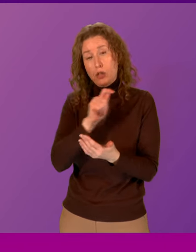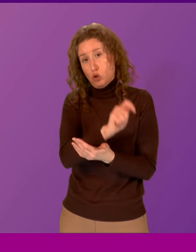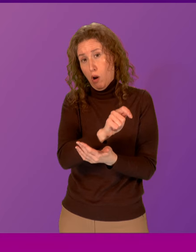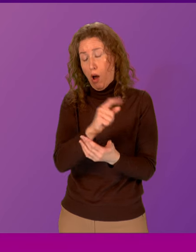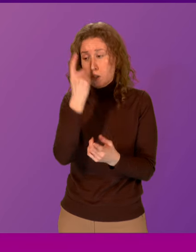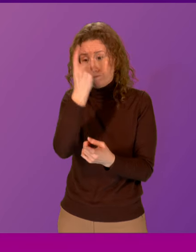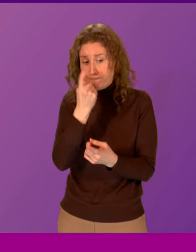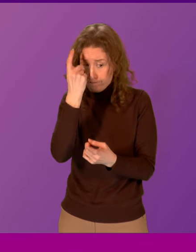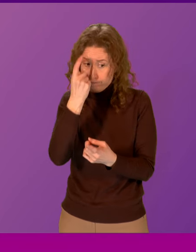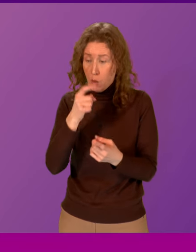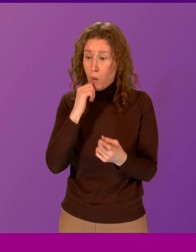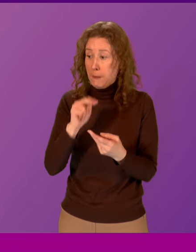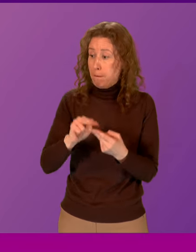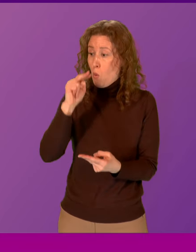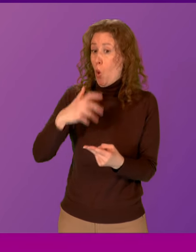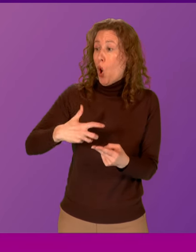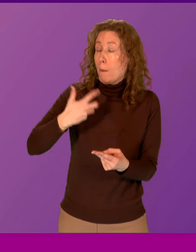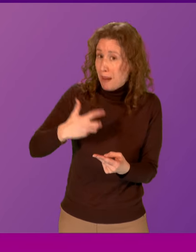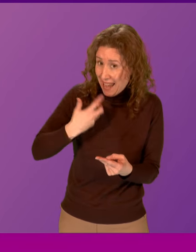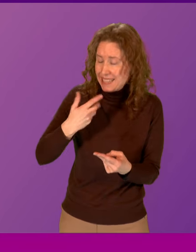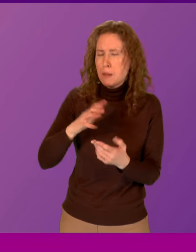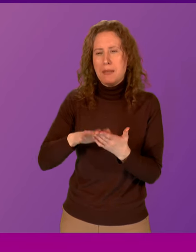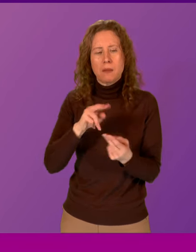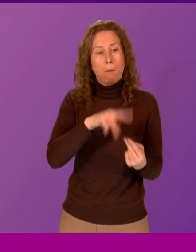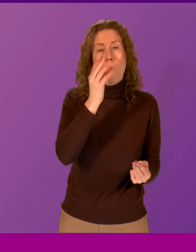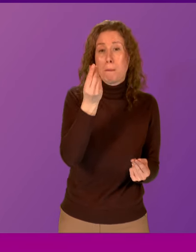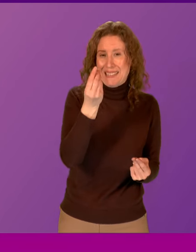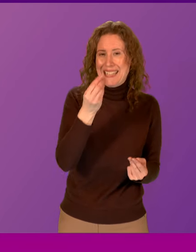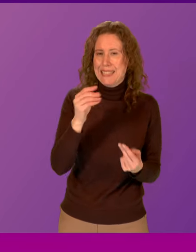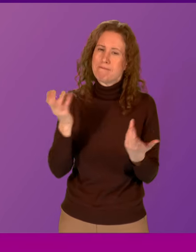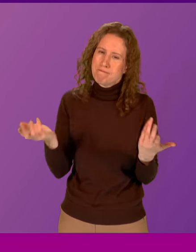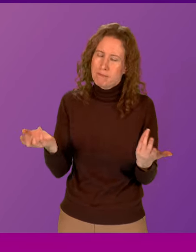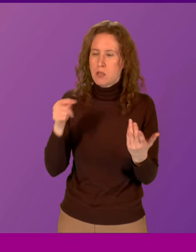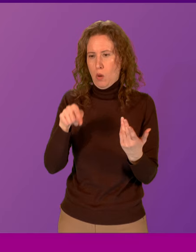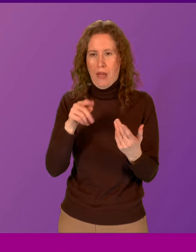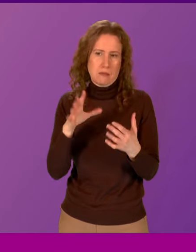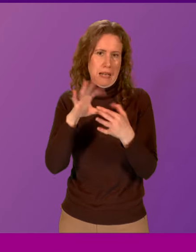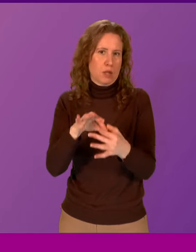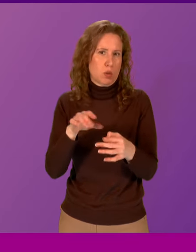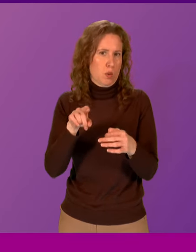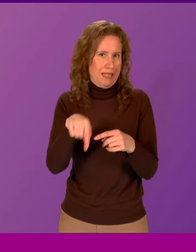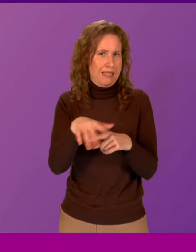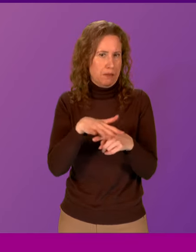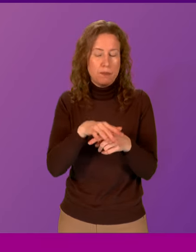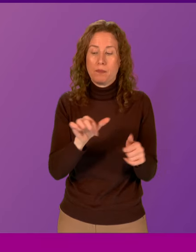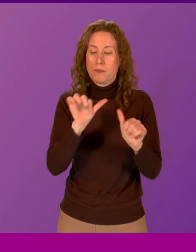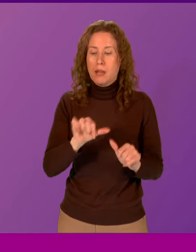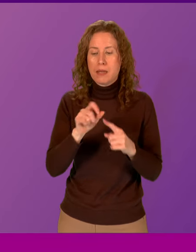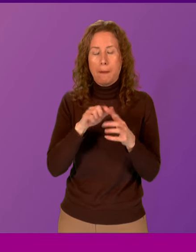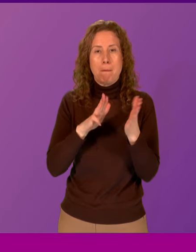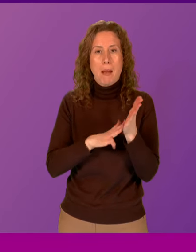potentially increases in complaints, such as complaints relating to the matter that has been raised. Pam Gossall.